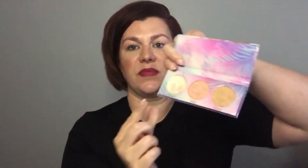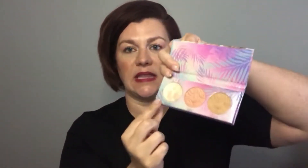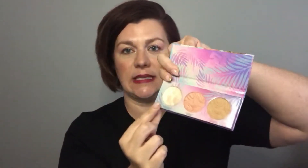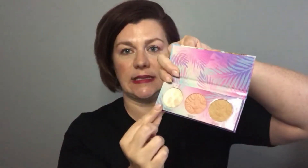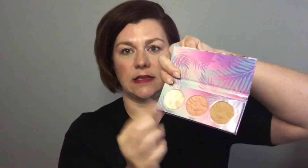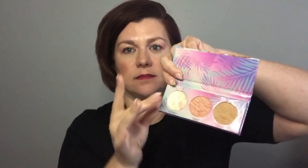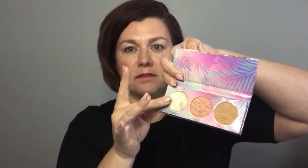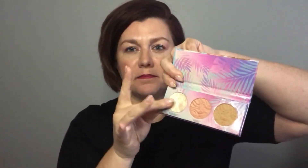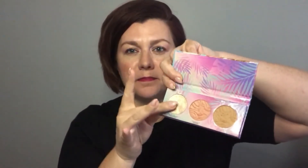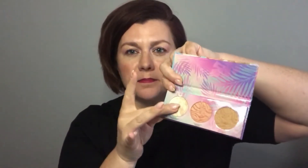this